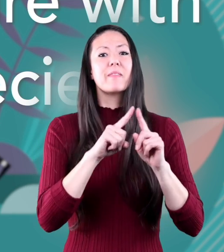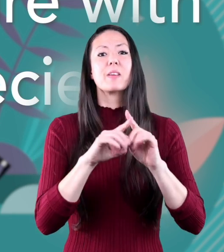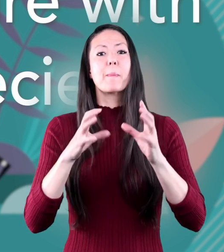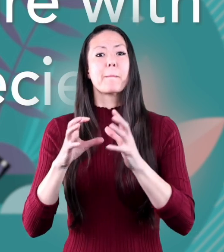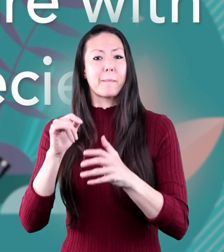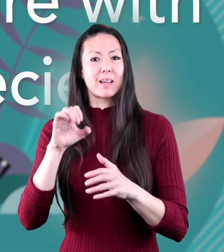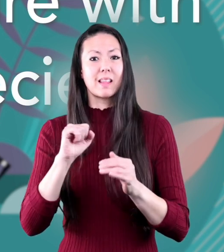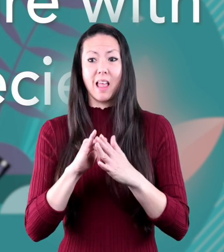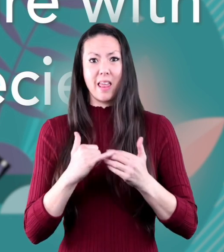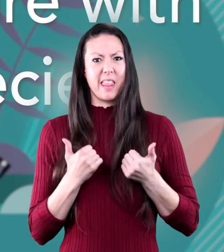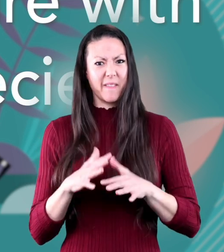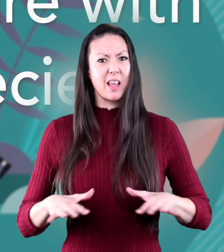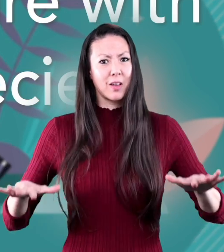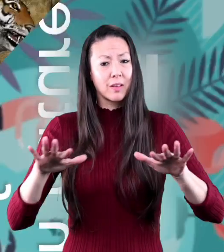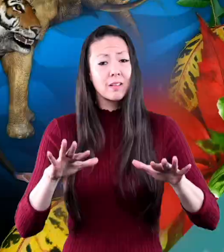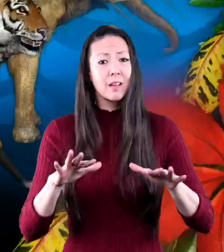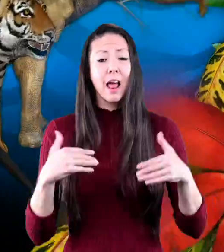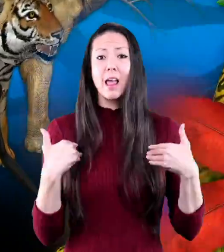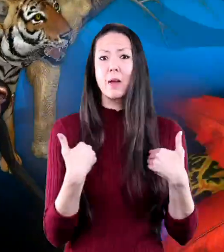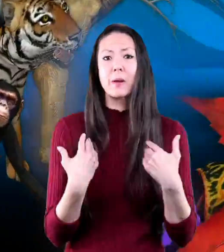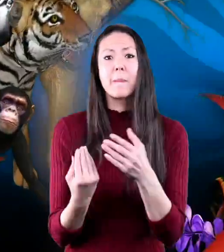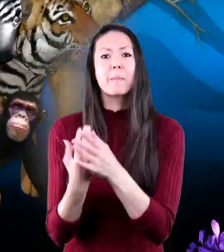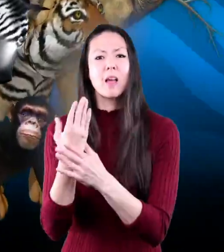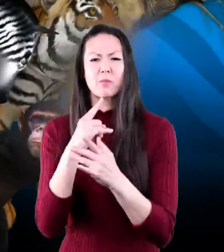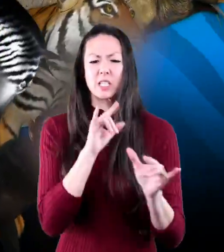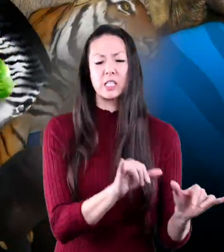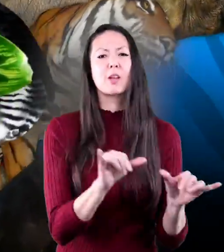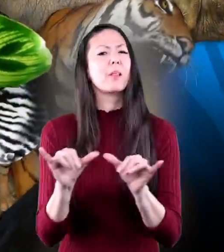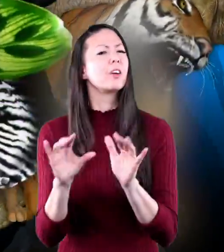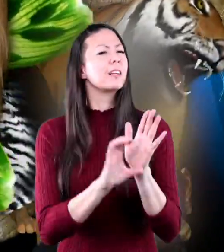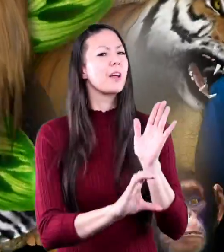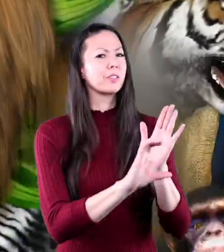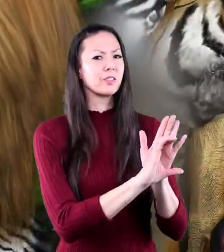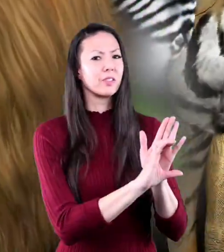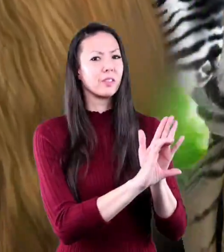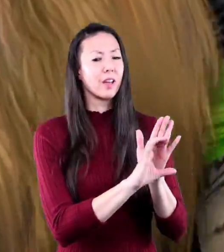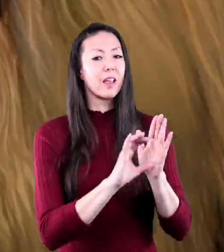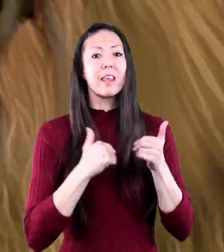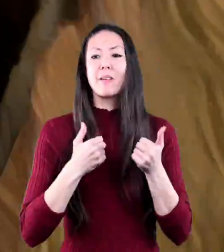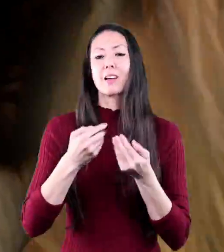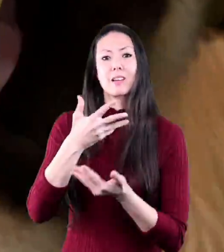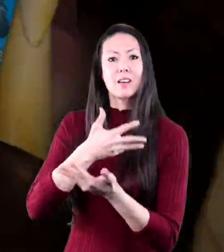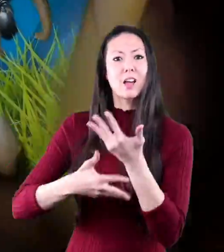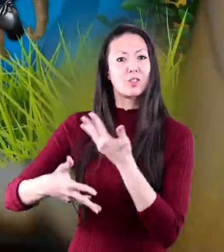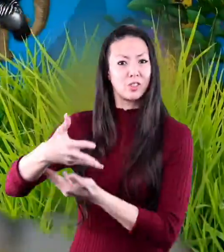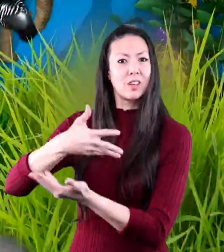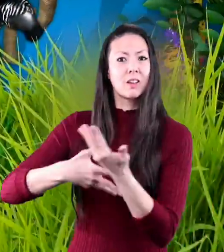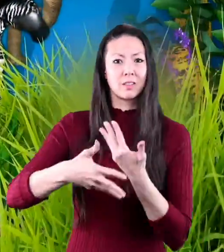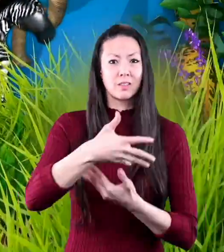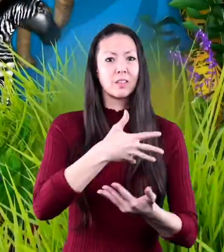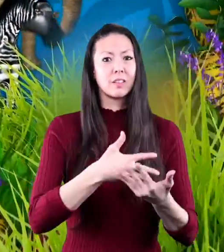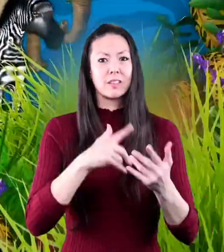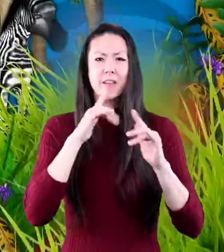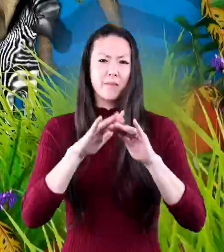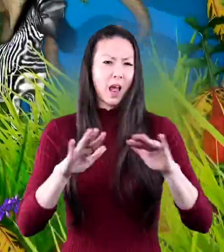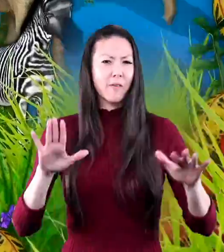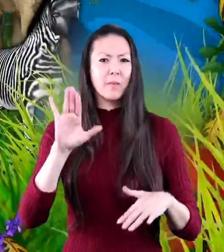species that live there animals and plants with similar characteristics live and interact with one another in the various